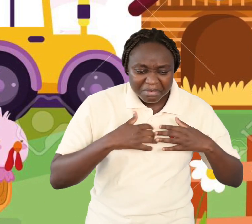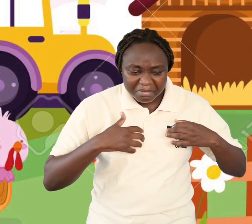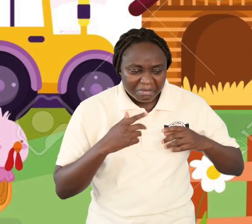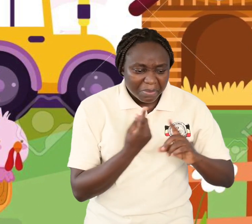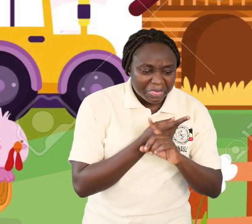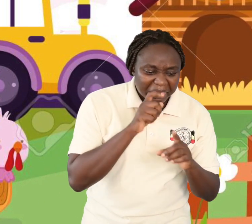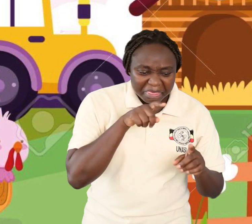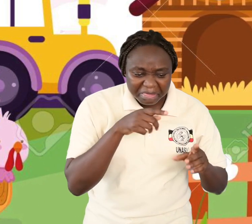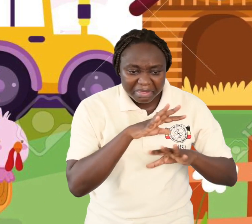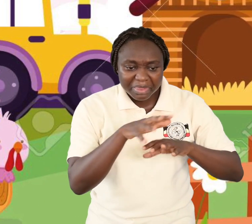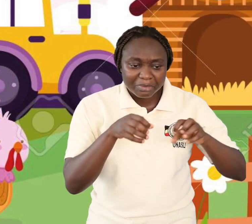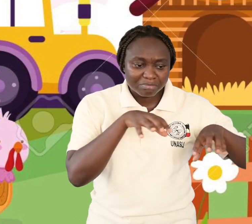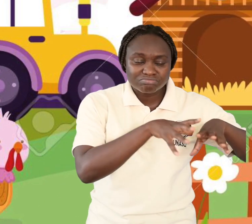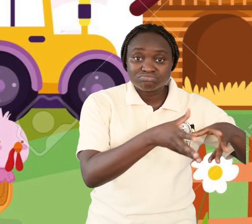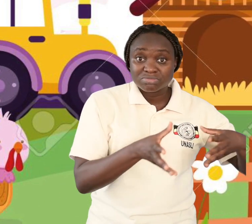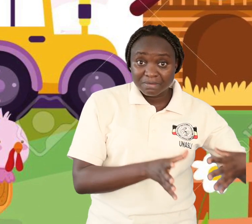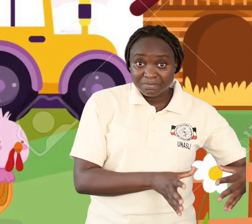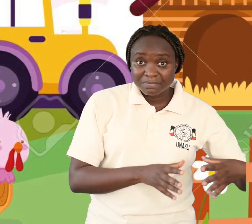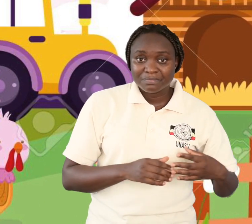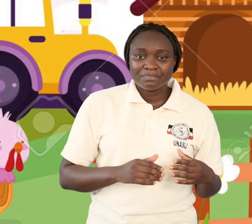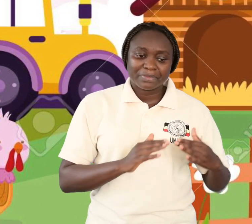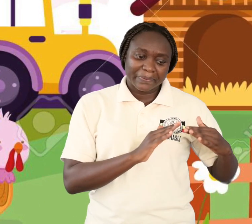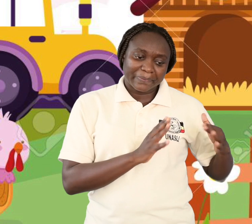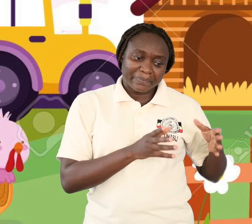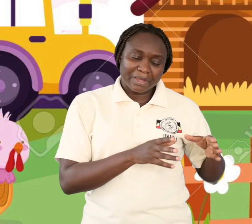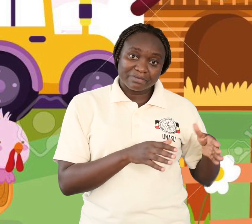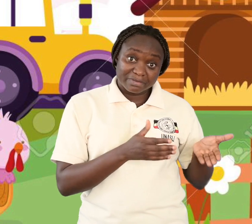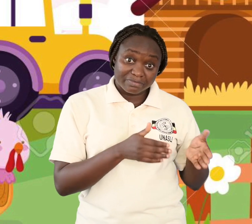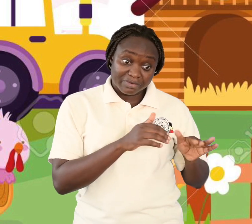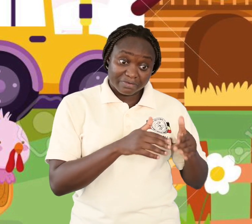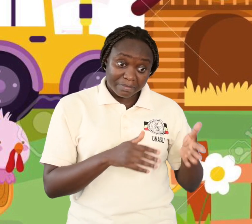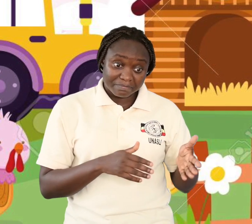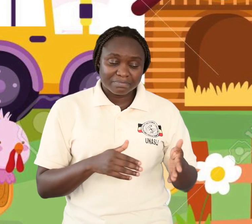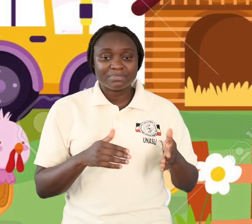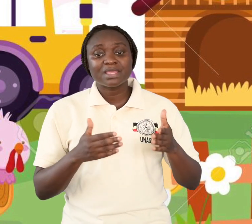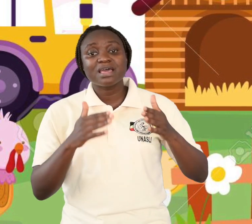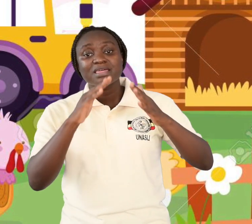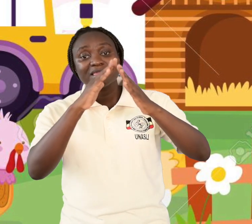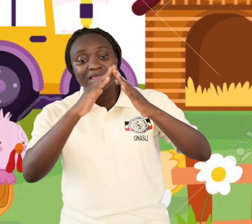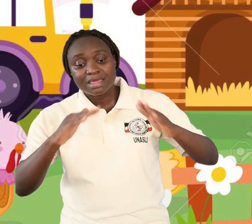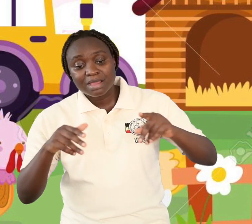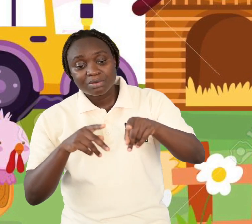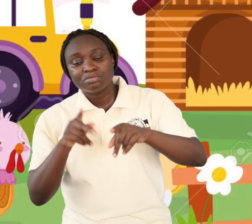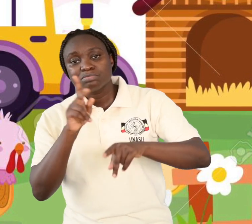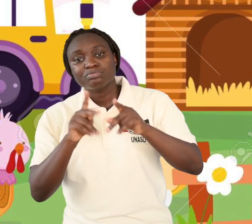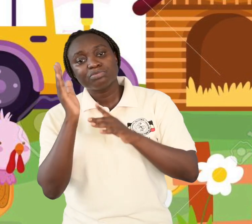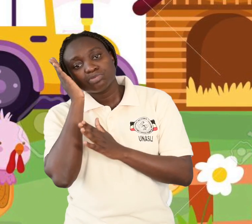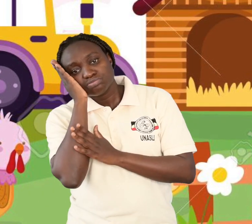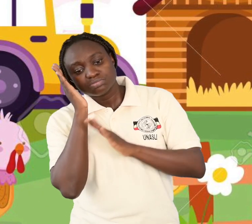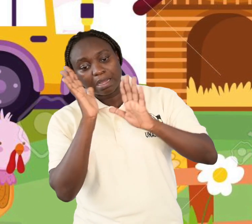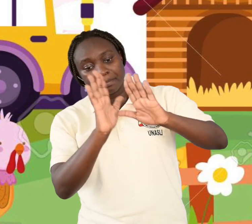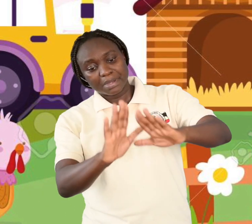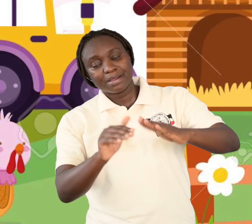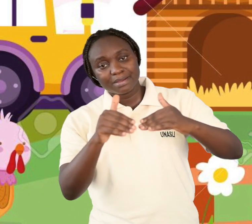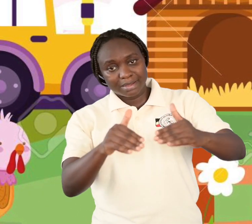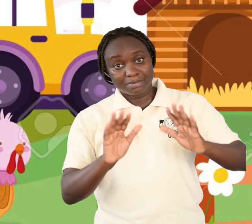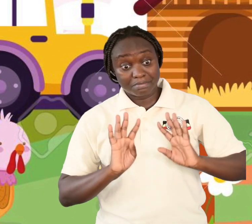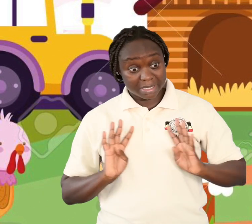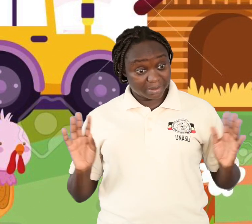And you also have the farmhouse where the people live in that homestead.